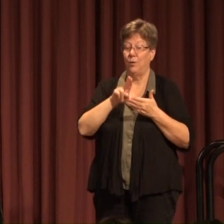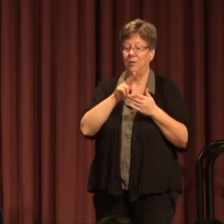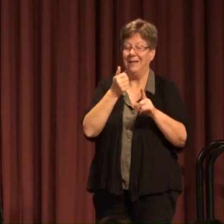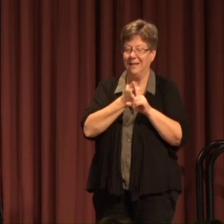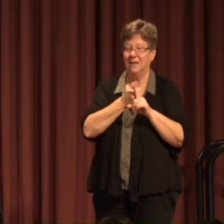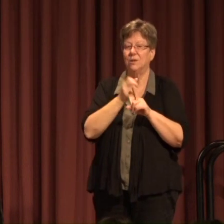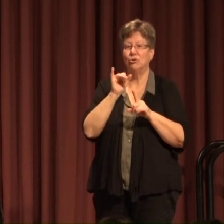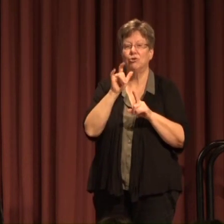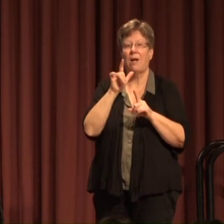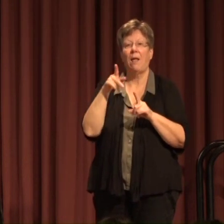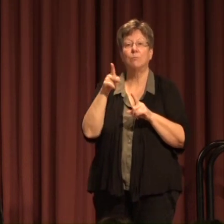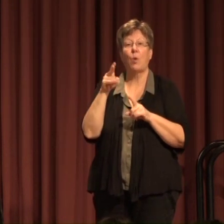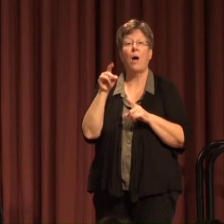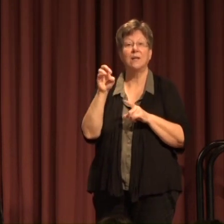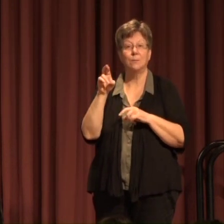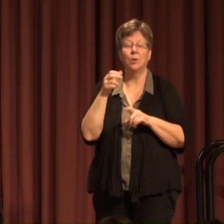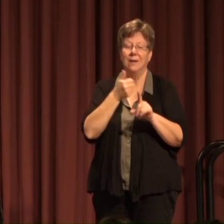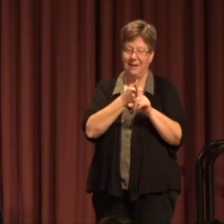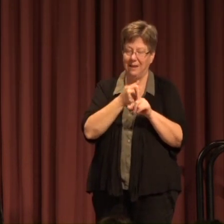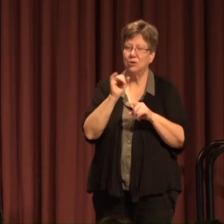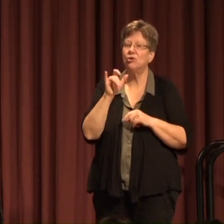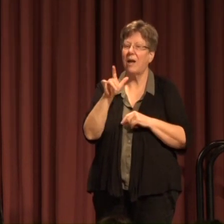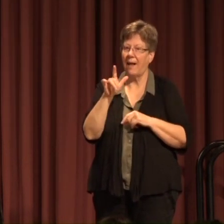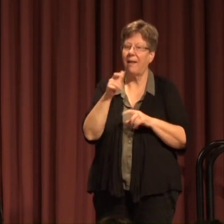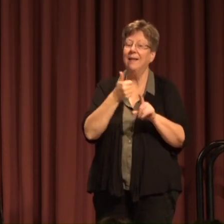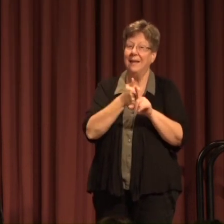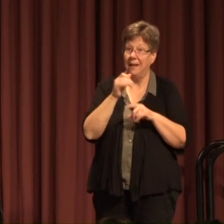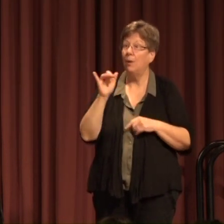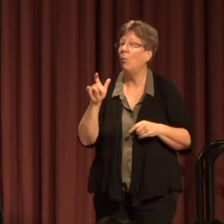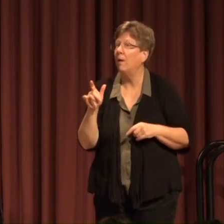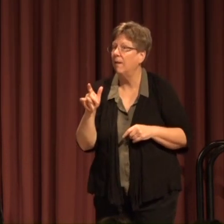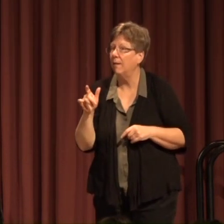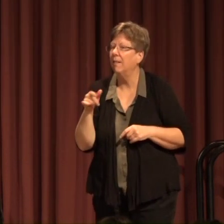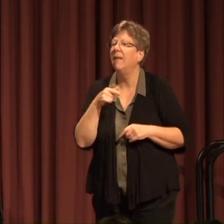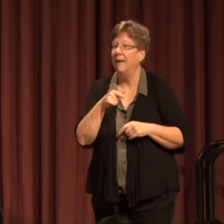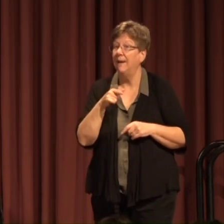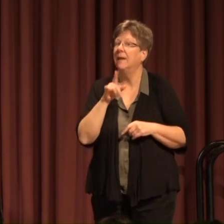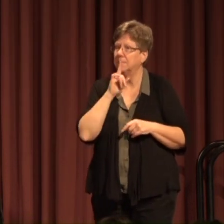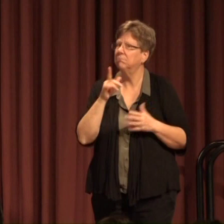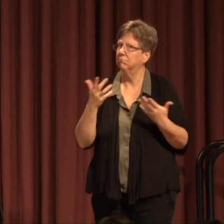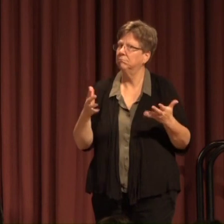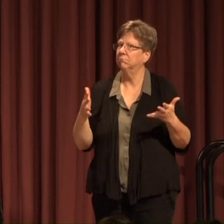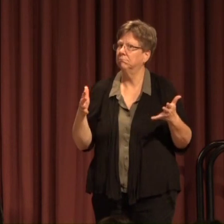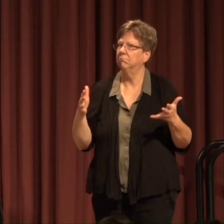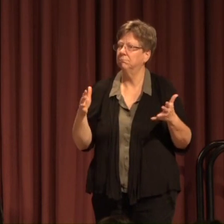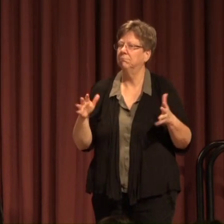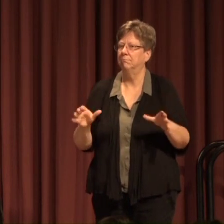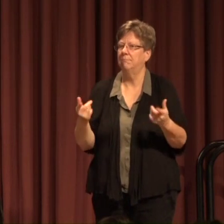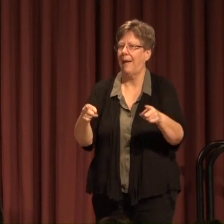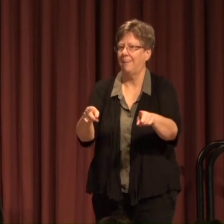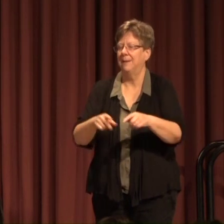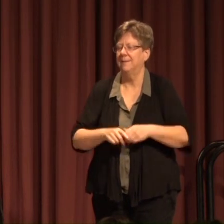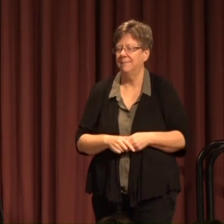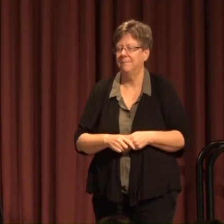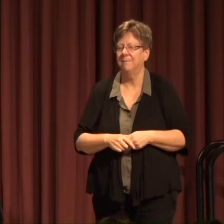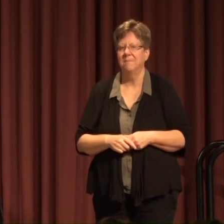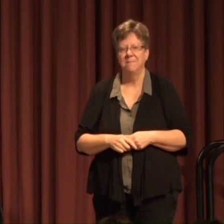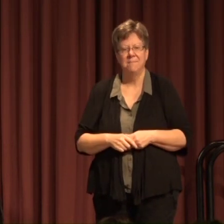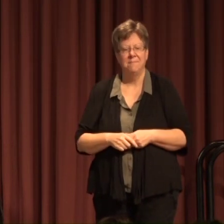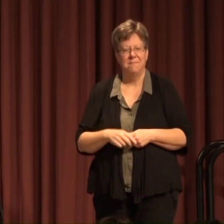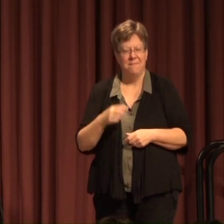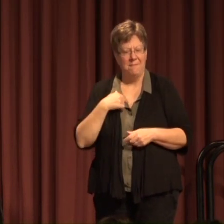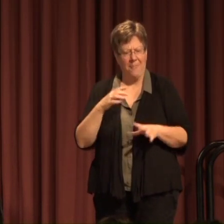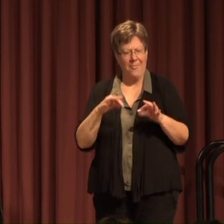shall prosper It shall It will And it is I have